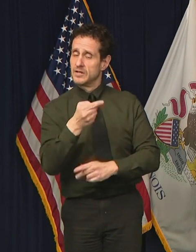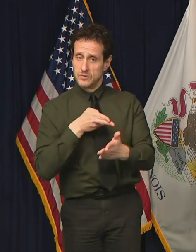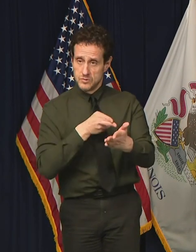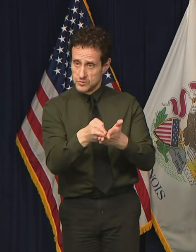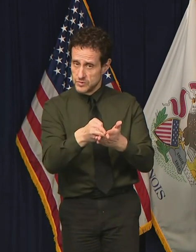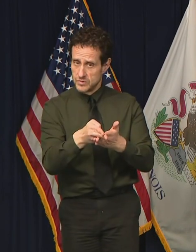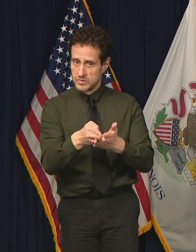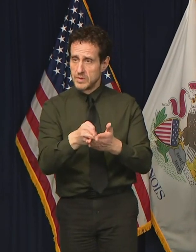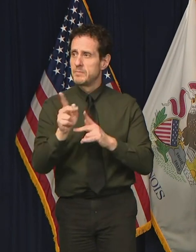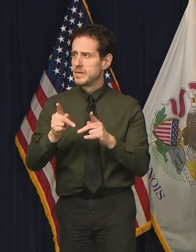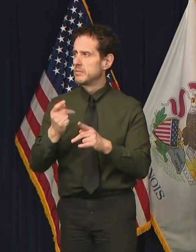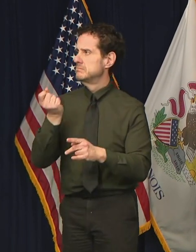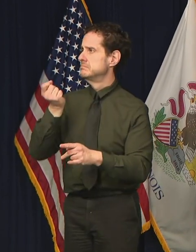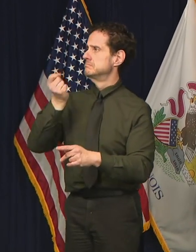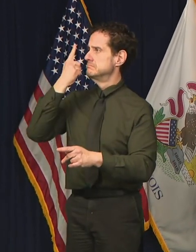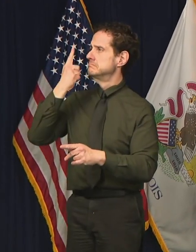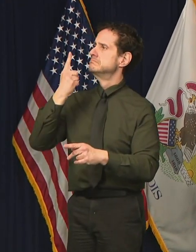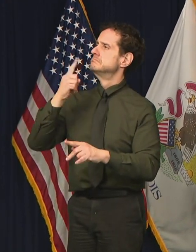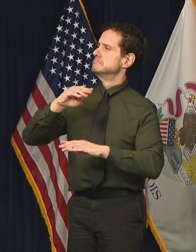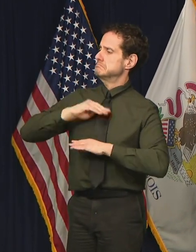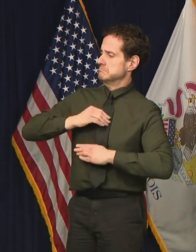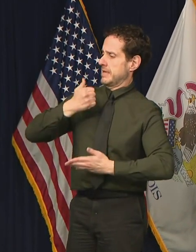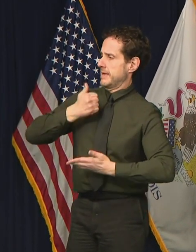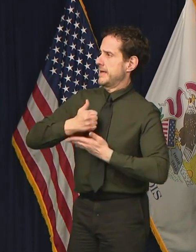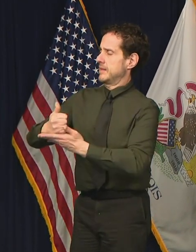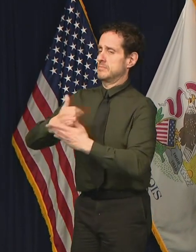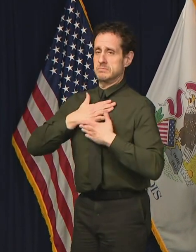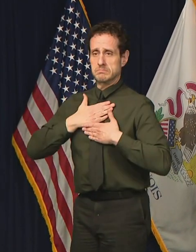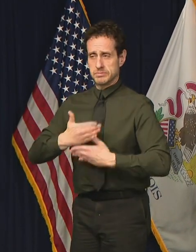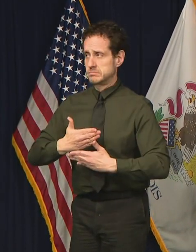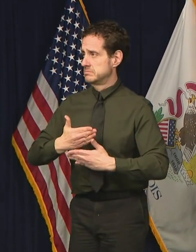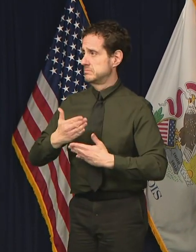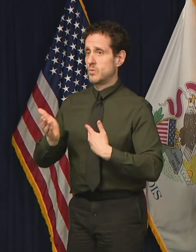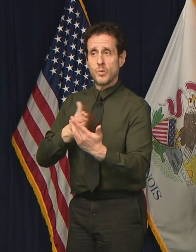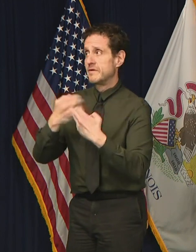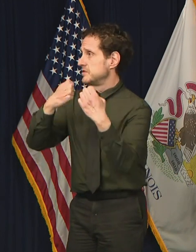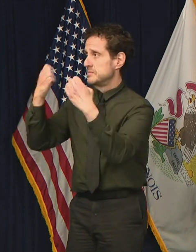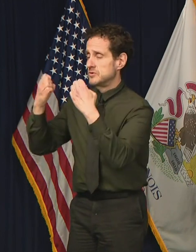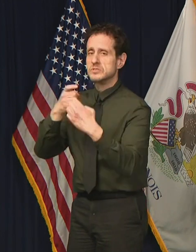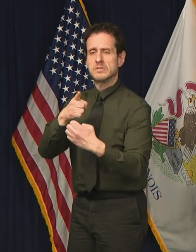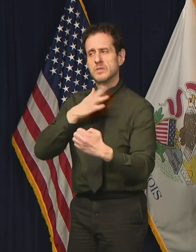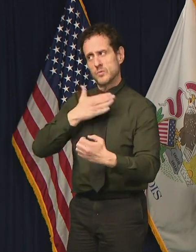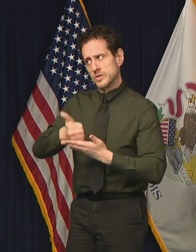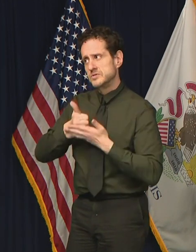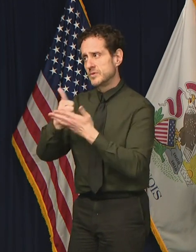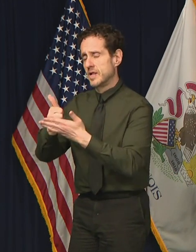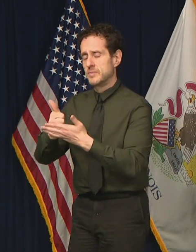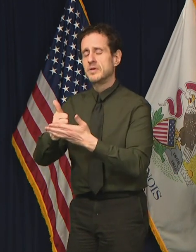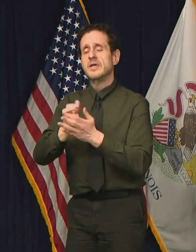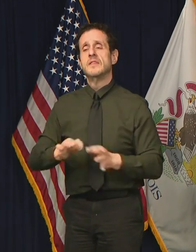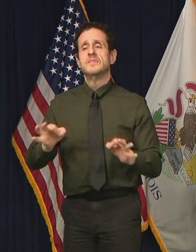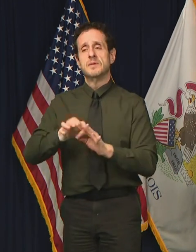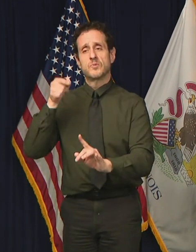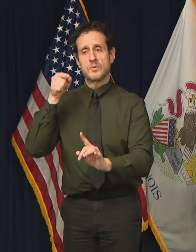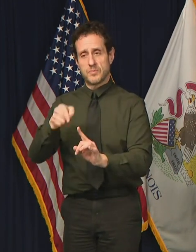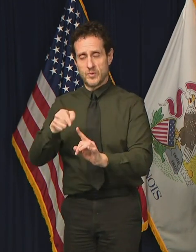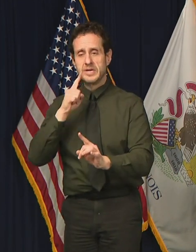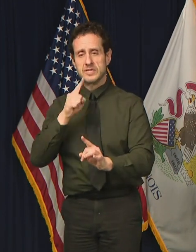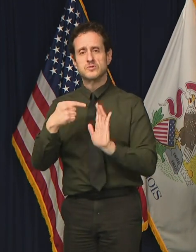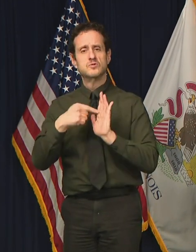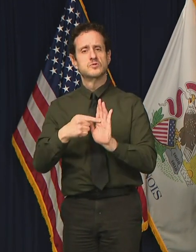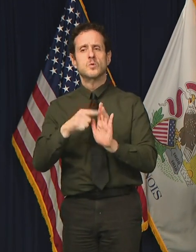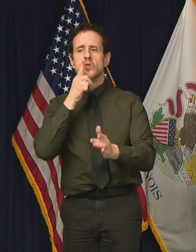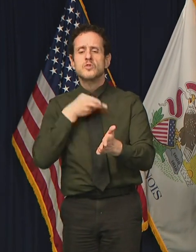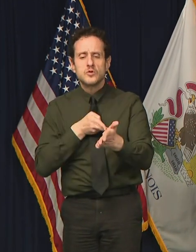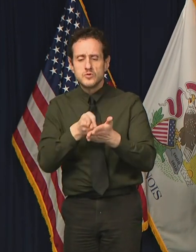national crises. The great point is to bring them the real facts. So this quote has been attributed to Abraham Lincoln,